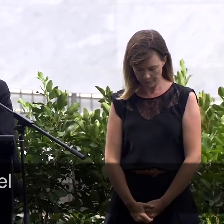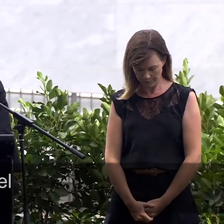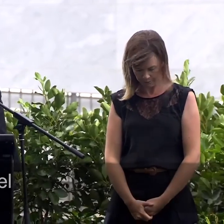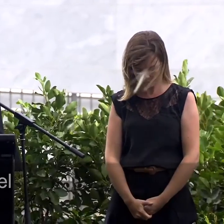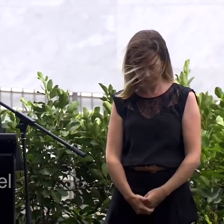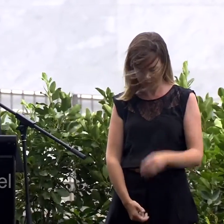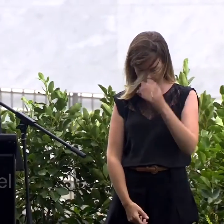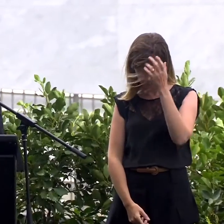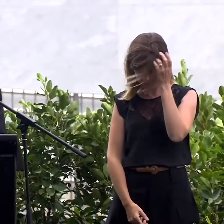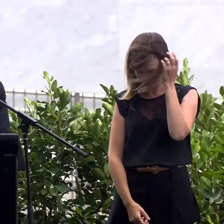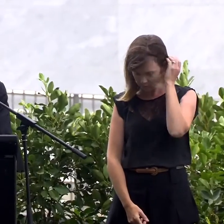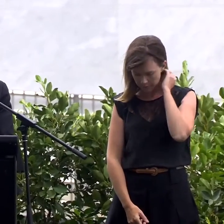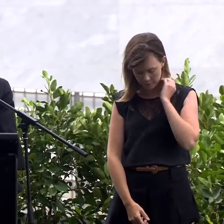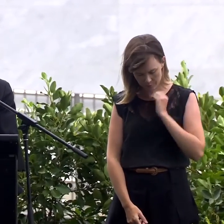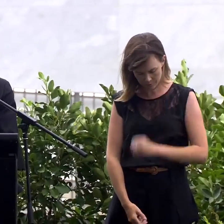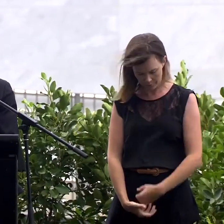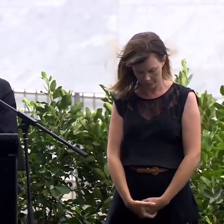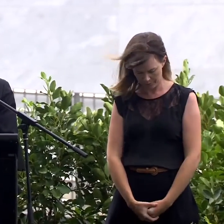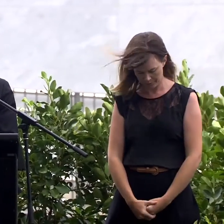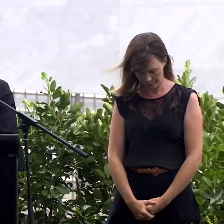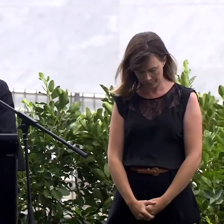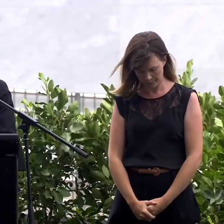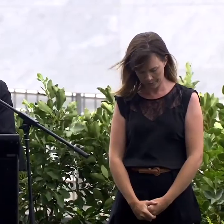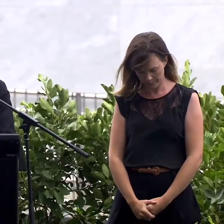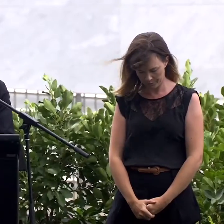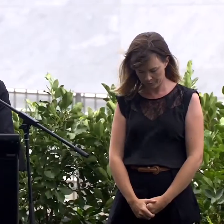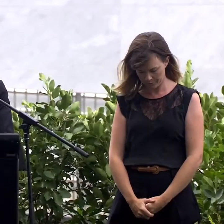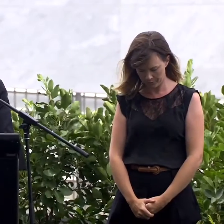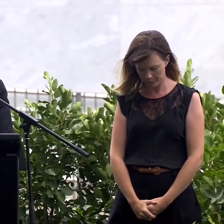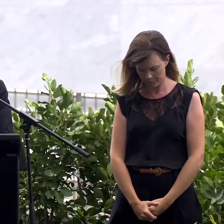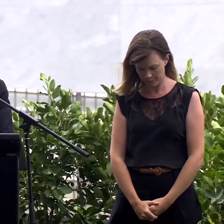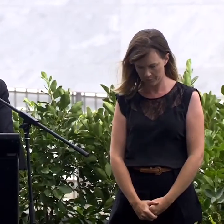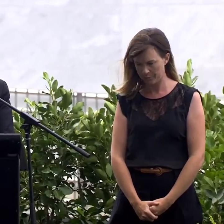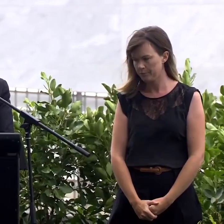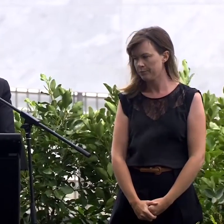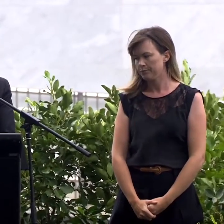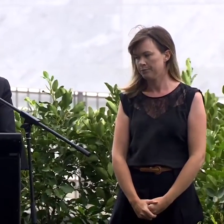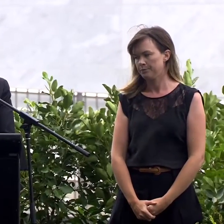rā. Tēnā koutou, tēnā koutou, tēnā rā tātou katoa.